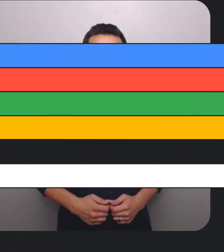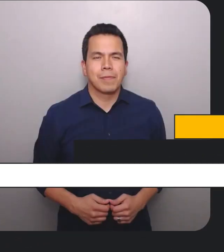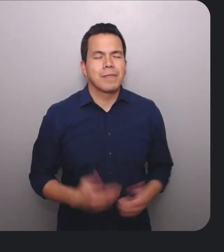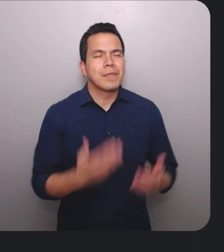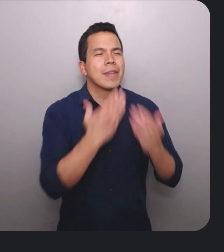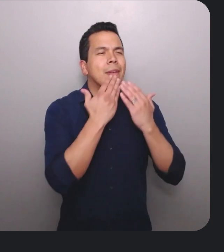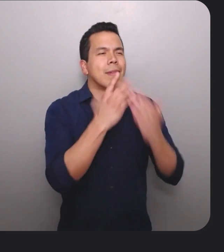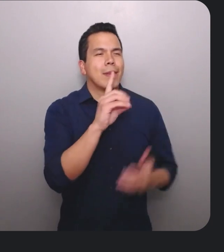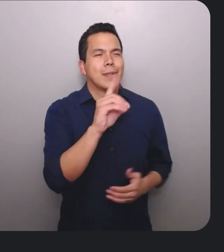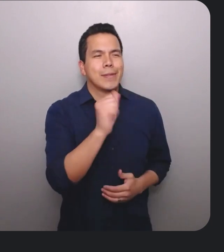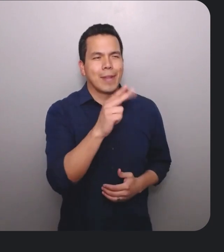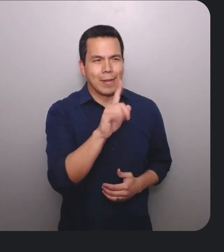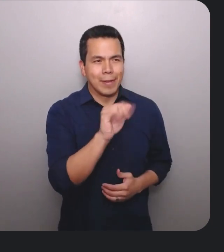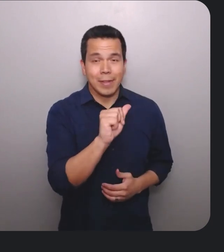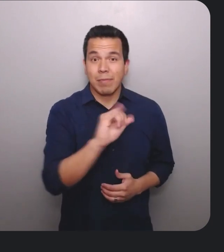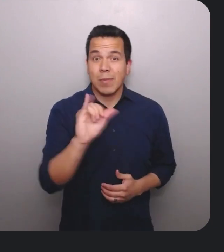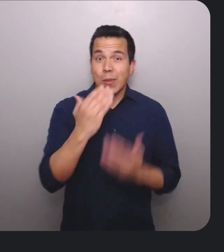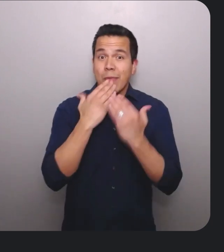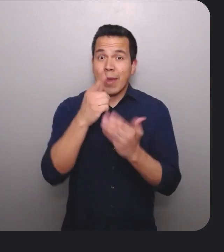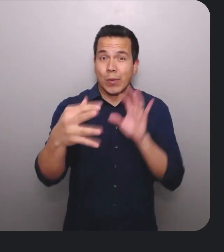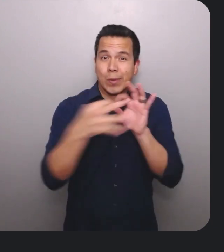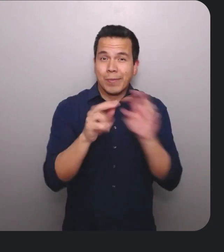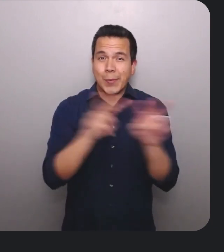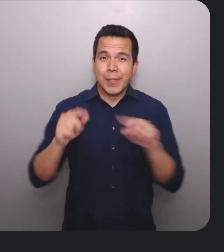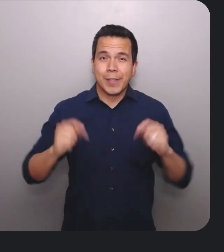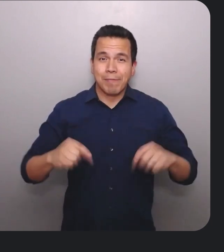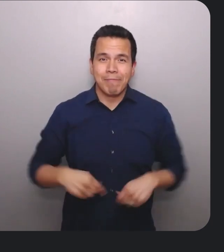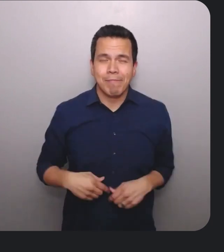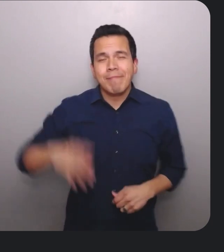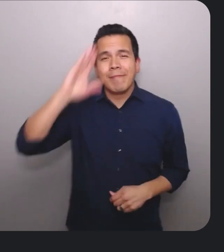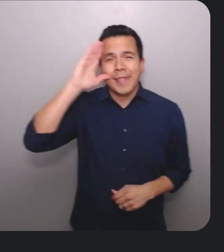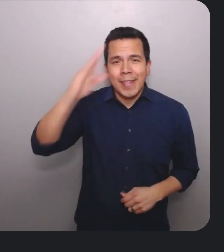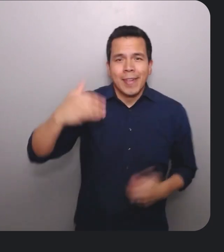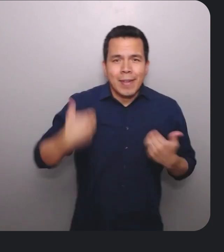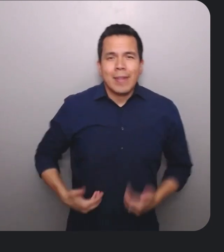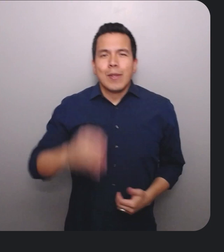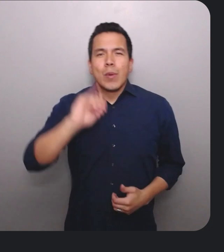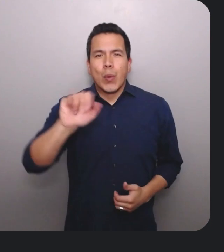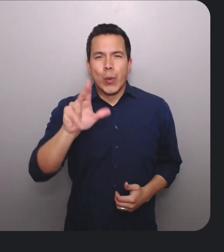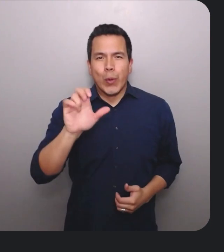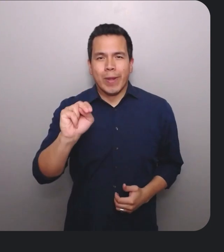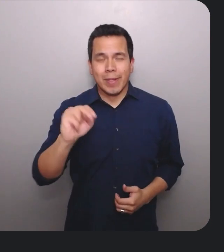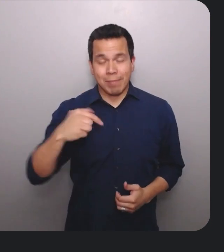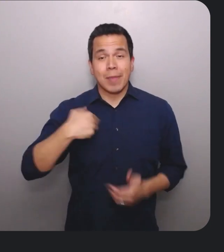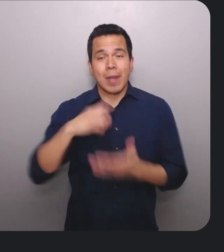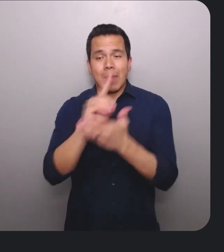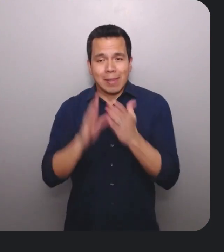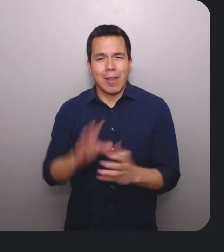Thank you, Dalia, and thank you for joining us. Hi, I'm Julián González. I'm a designer on the material design team and today